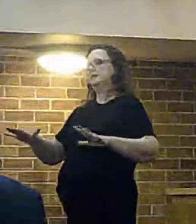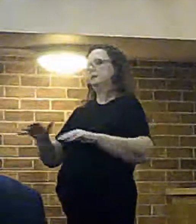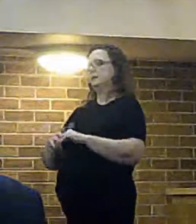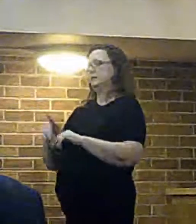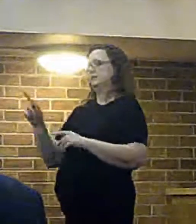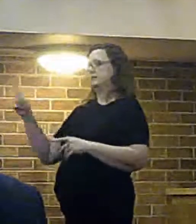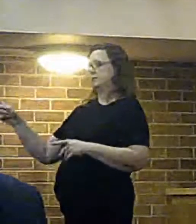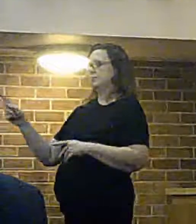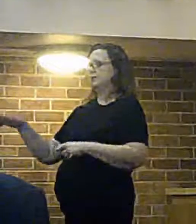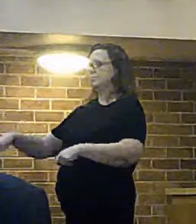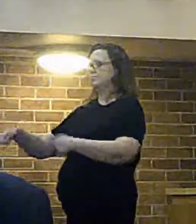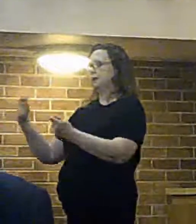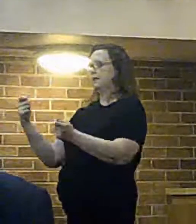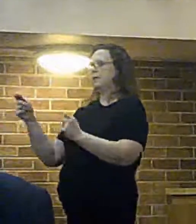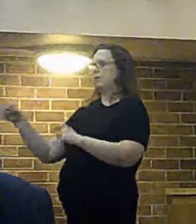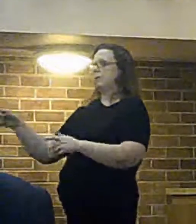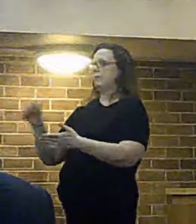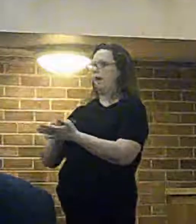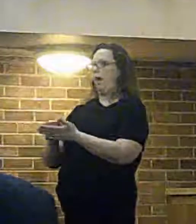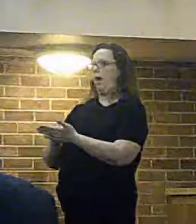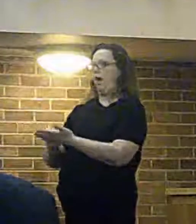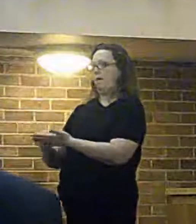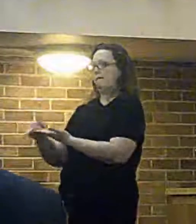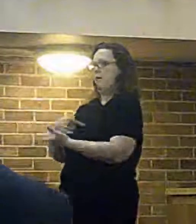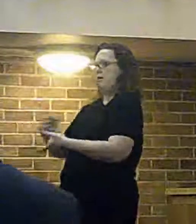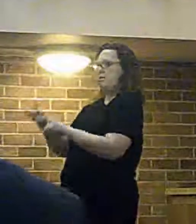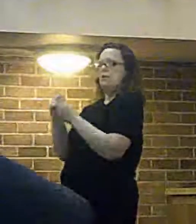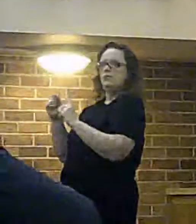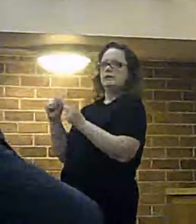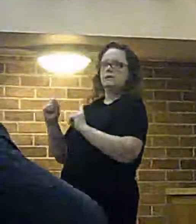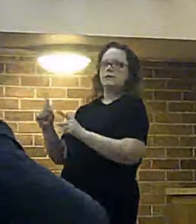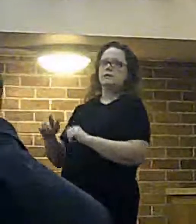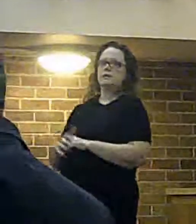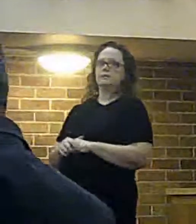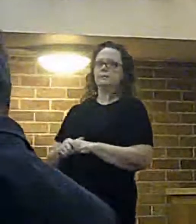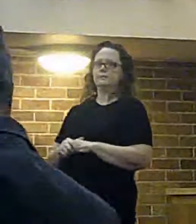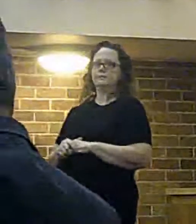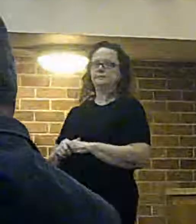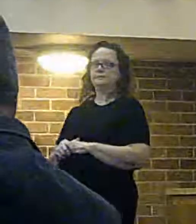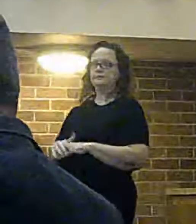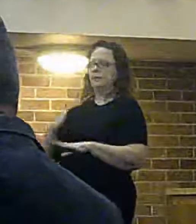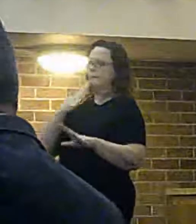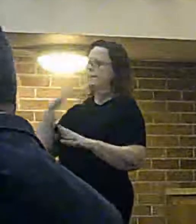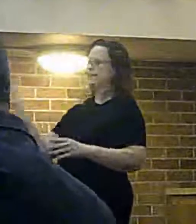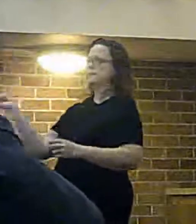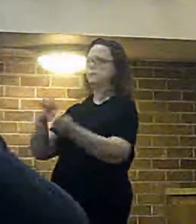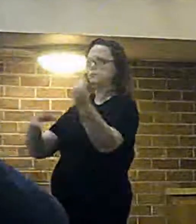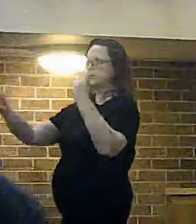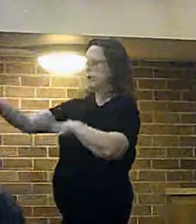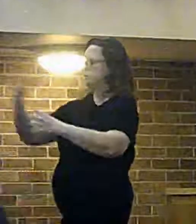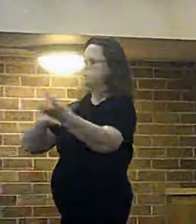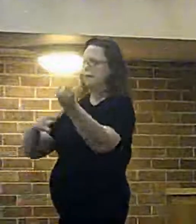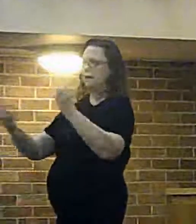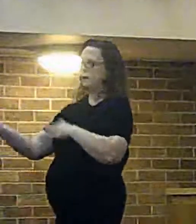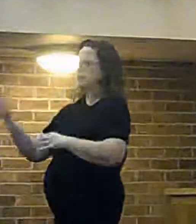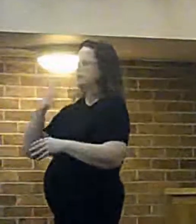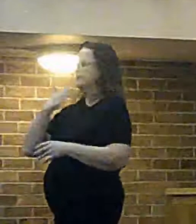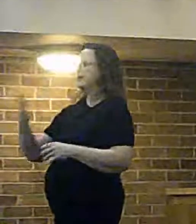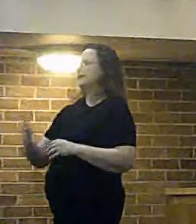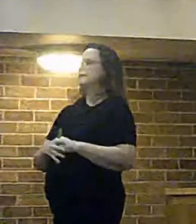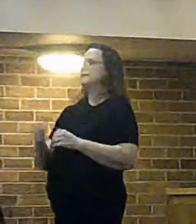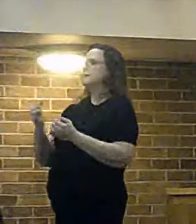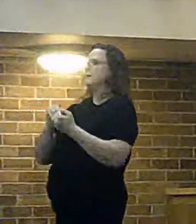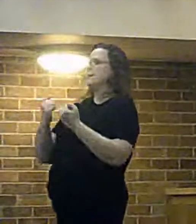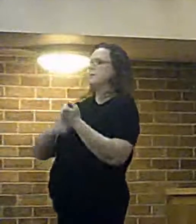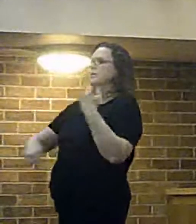authority then because it's not my decision okay we got we got no don't please don't stand up there the people in the other room can help you